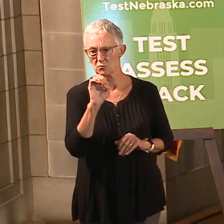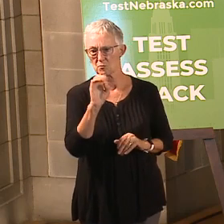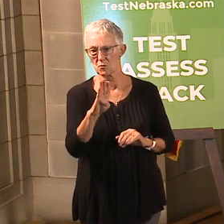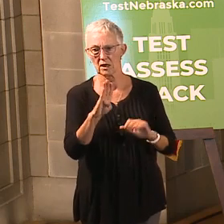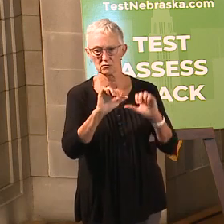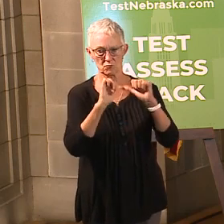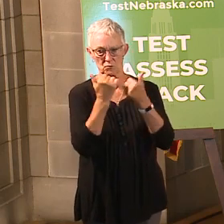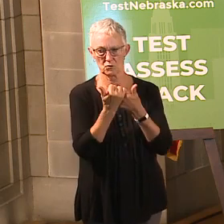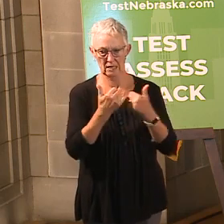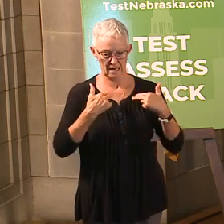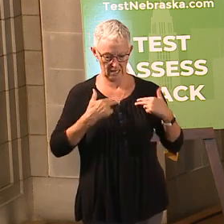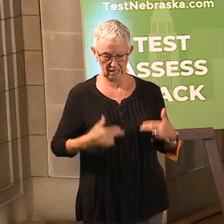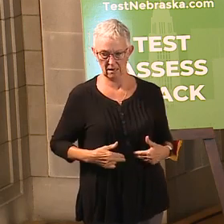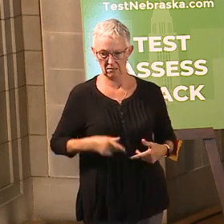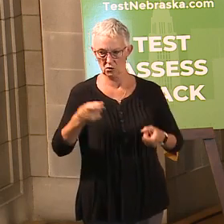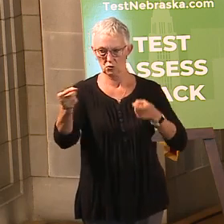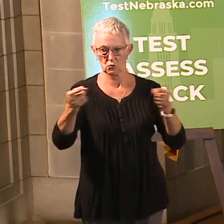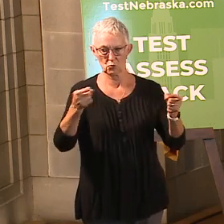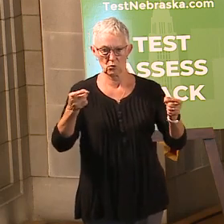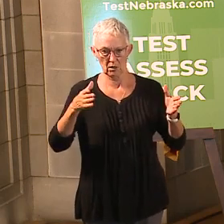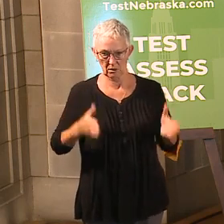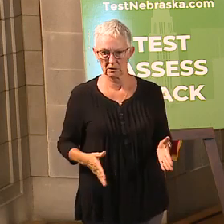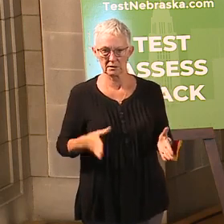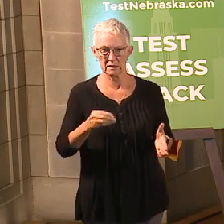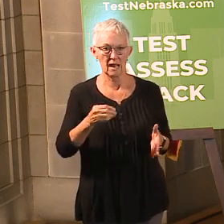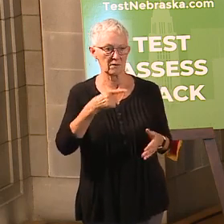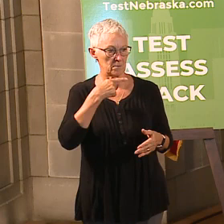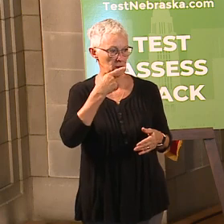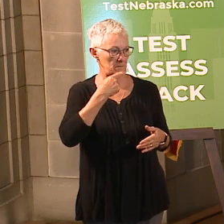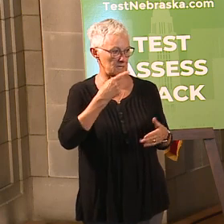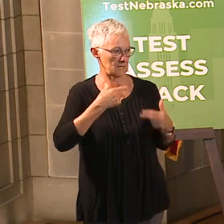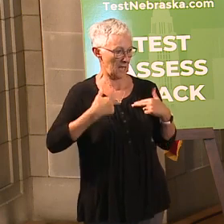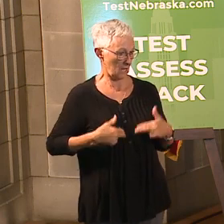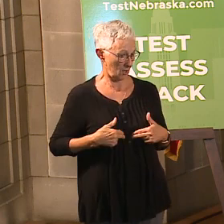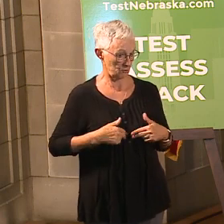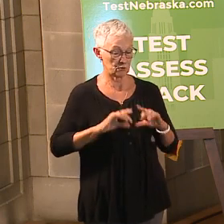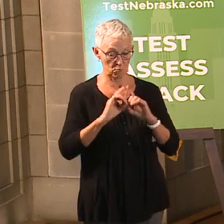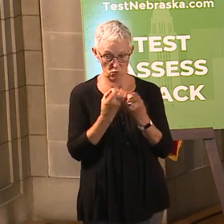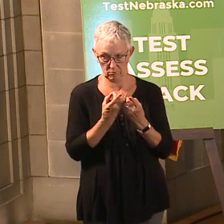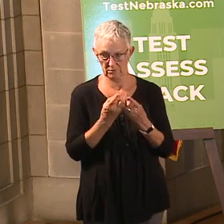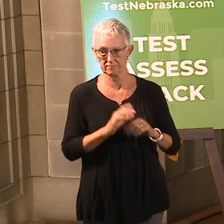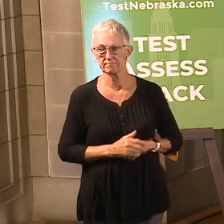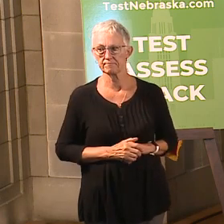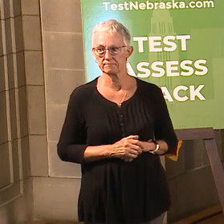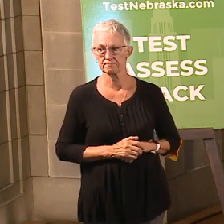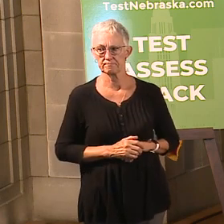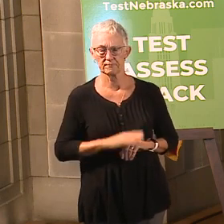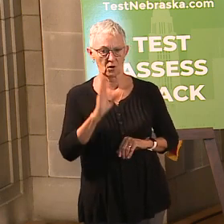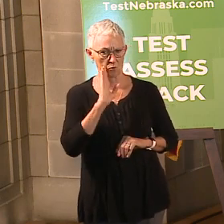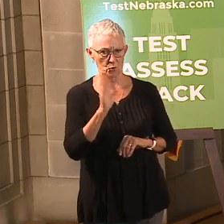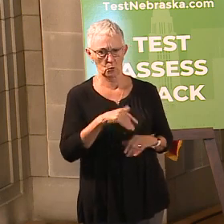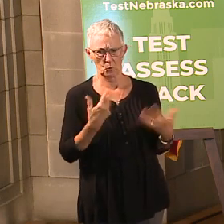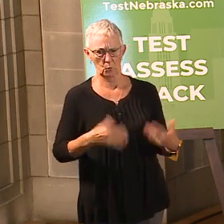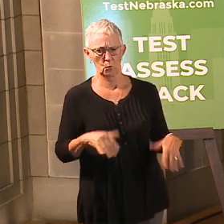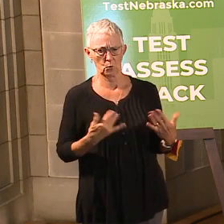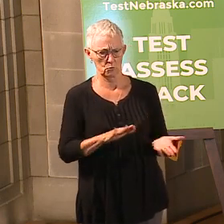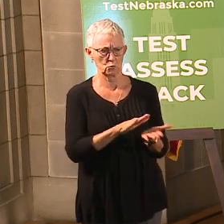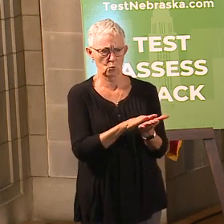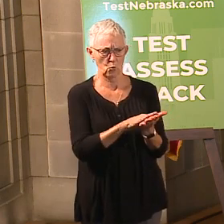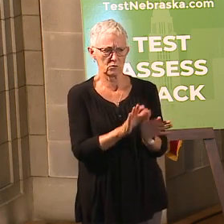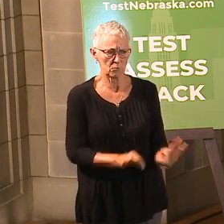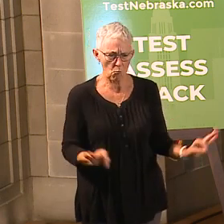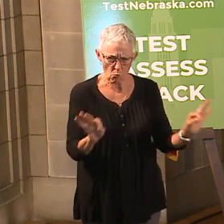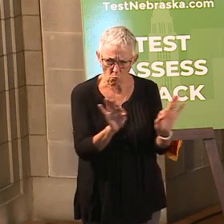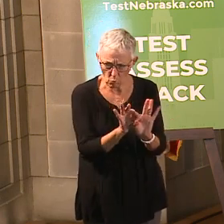Health Directors and Nebraska's local public health departments. We all know that schools play a vitally important role in every child's